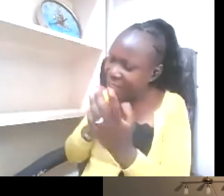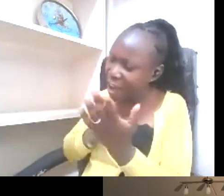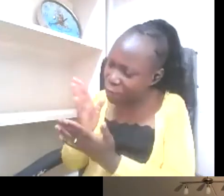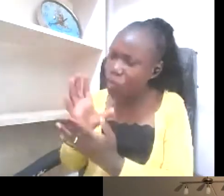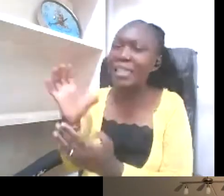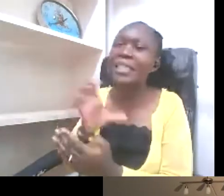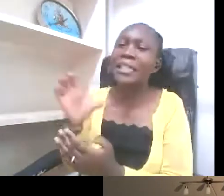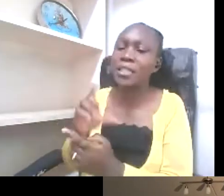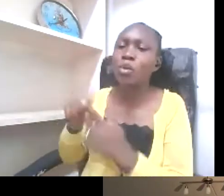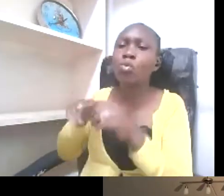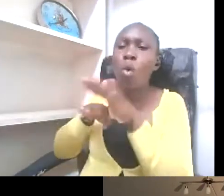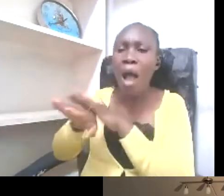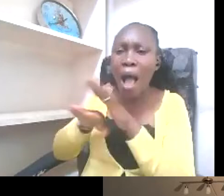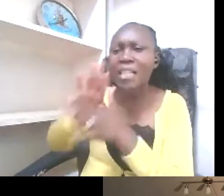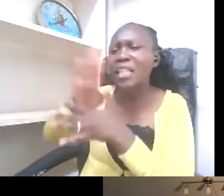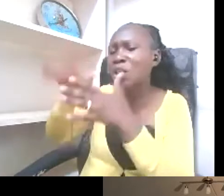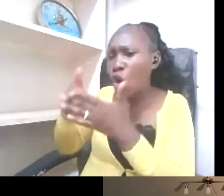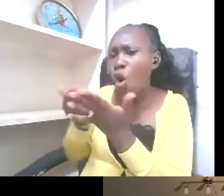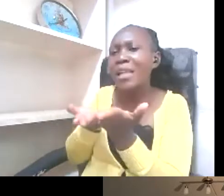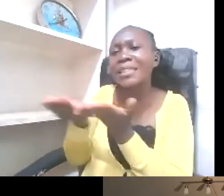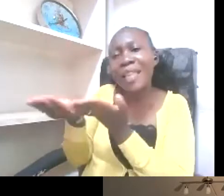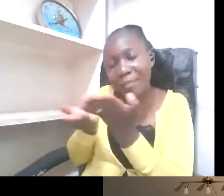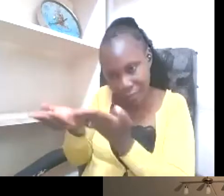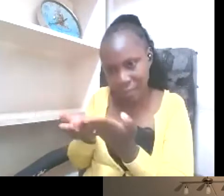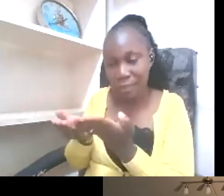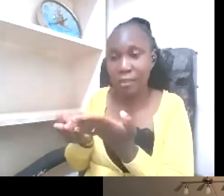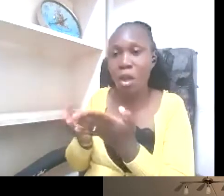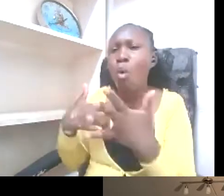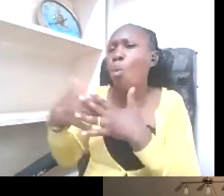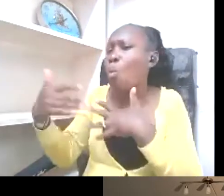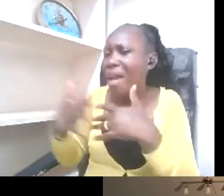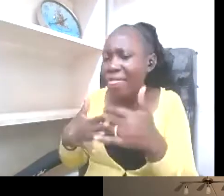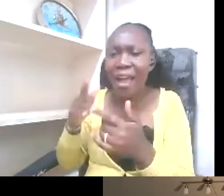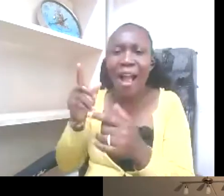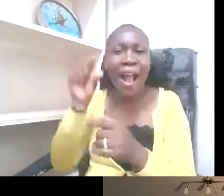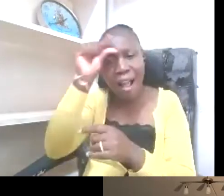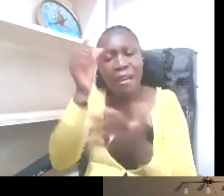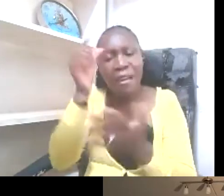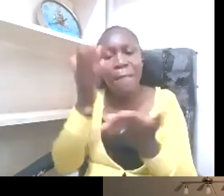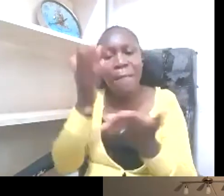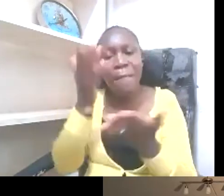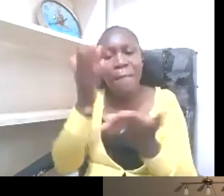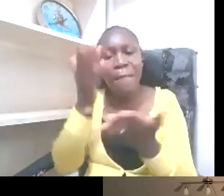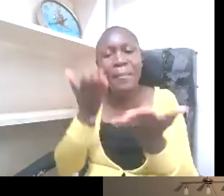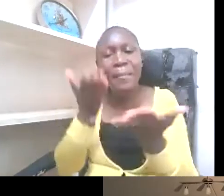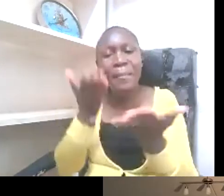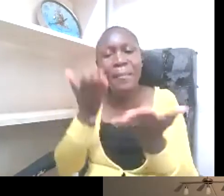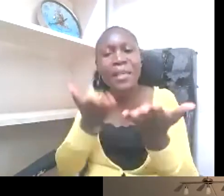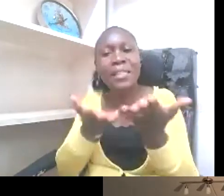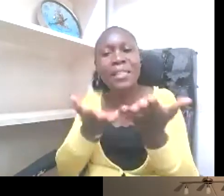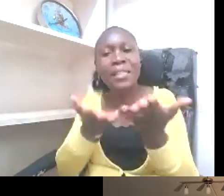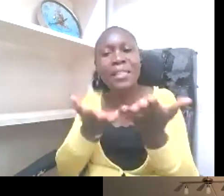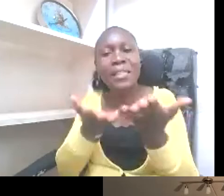services across the board, whether it's government services, healthcare, education, and so on and so forth. So